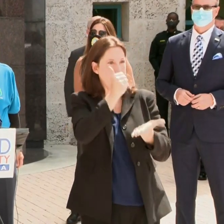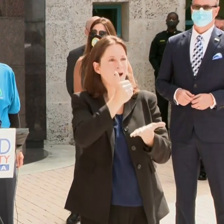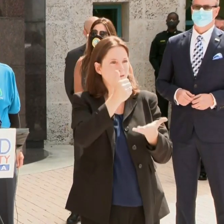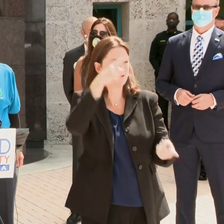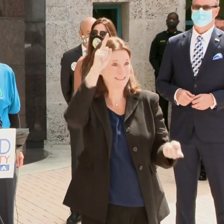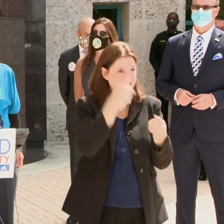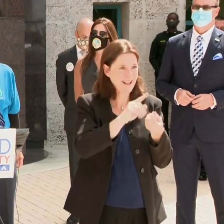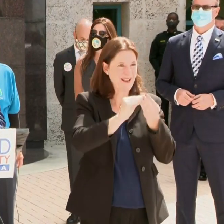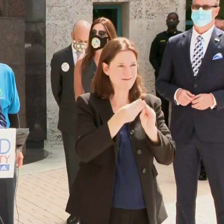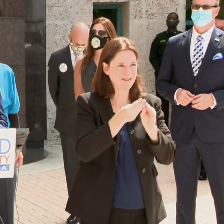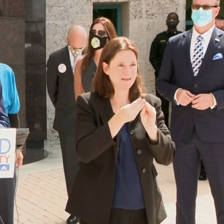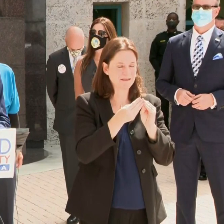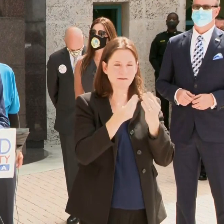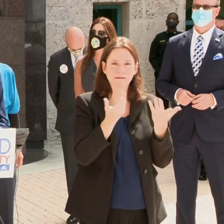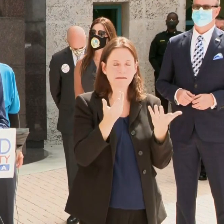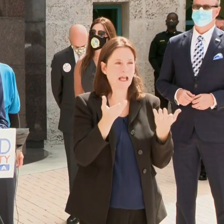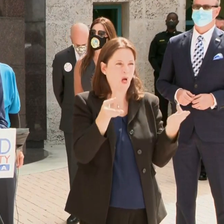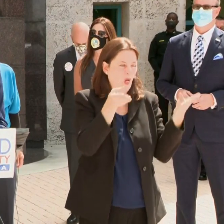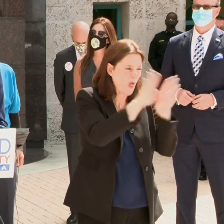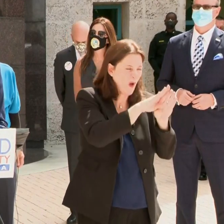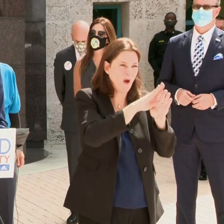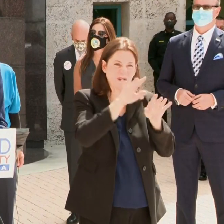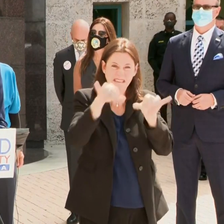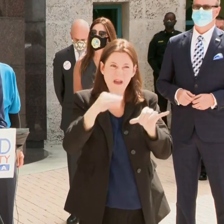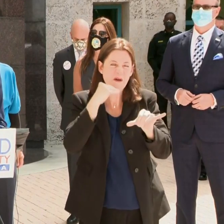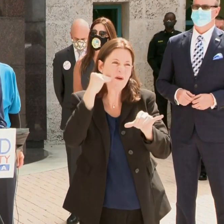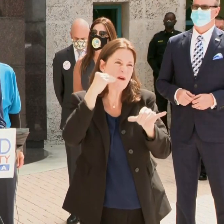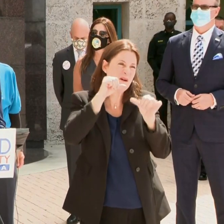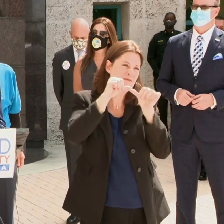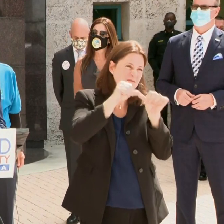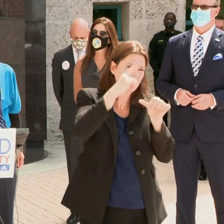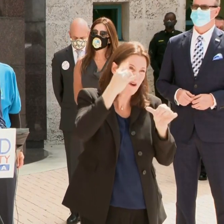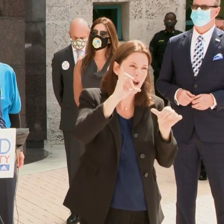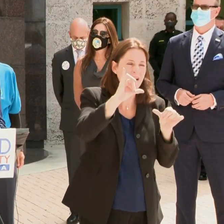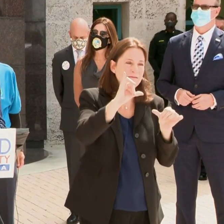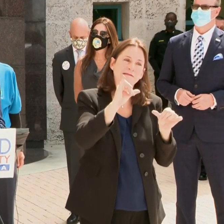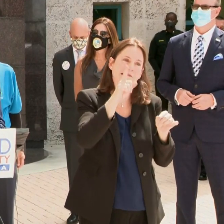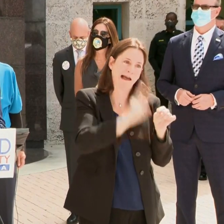not sustainable. So we went to where we opened up.